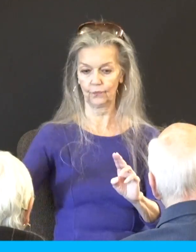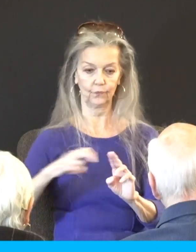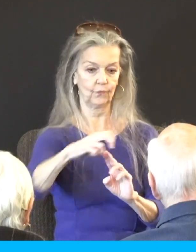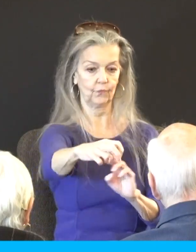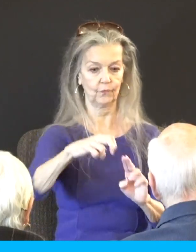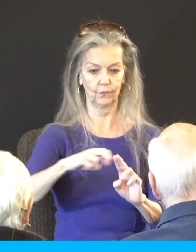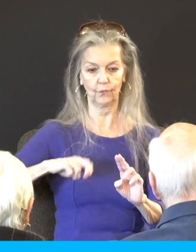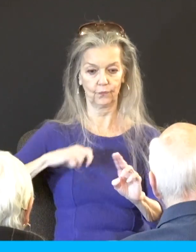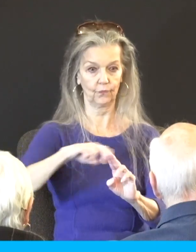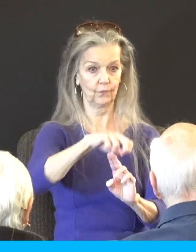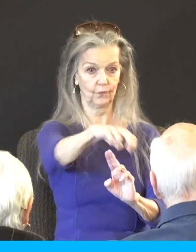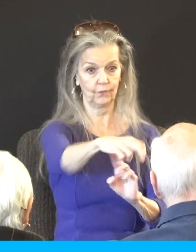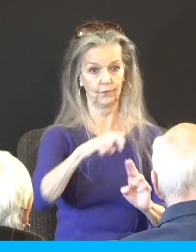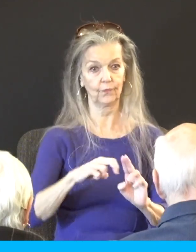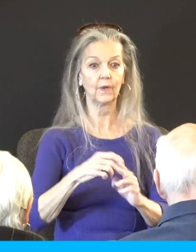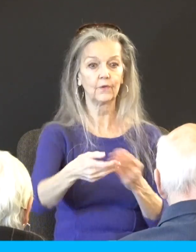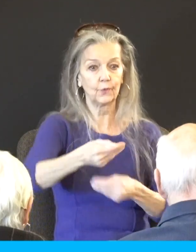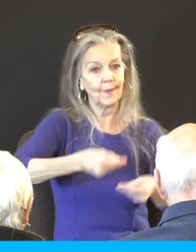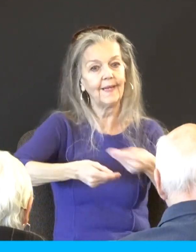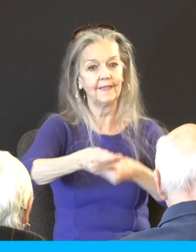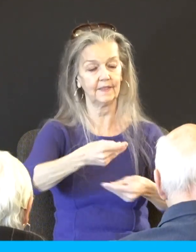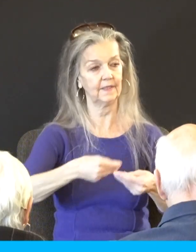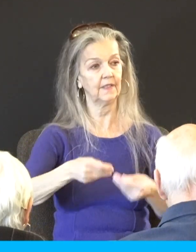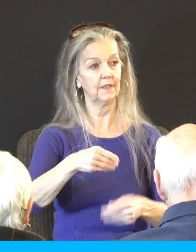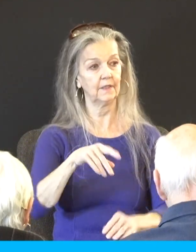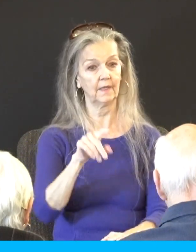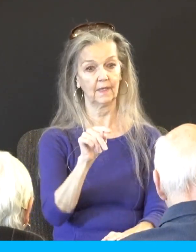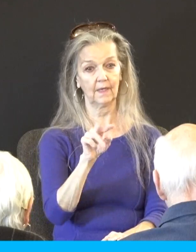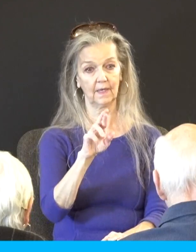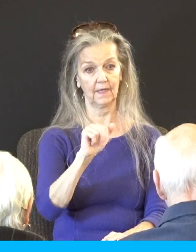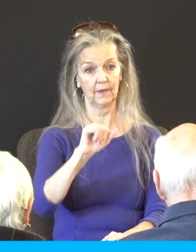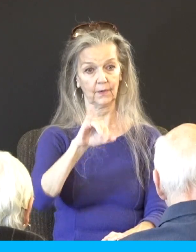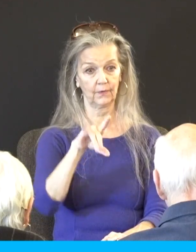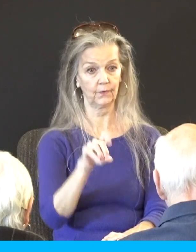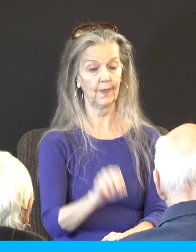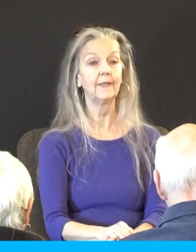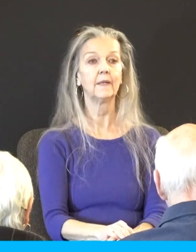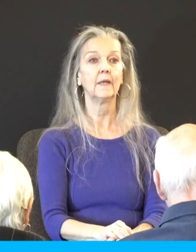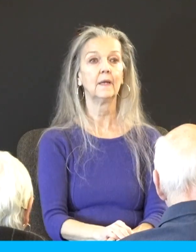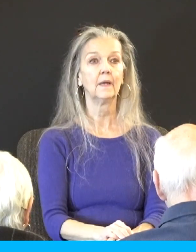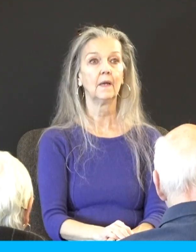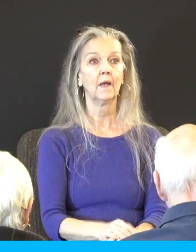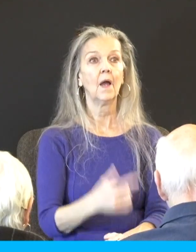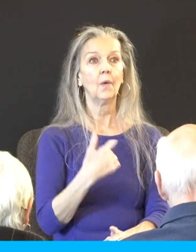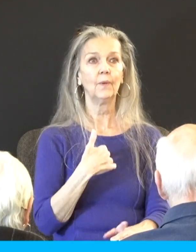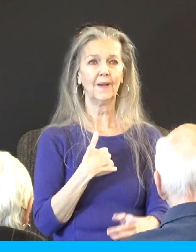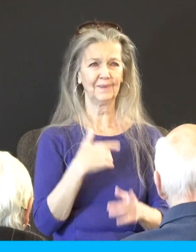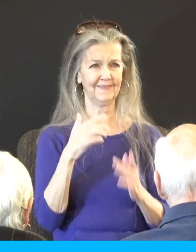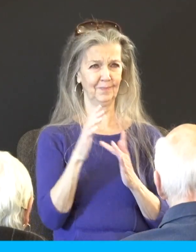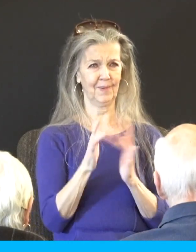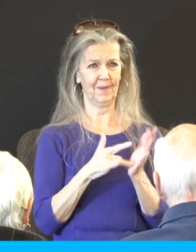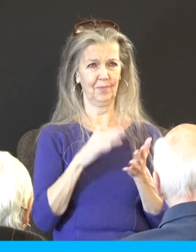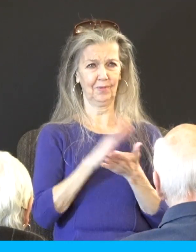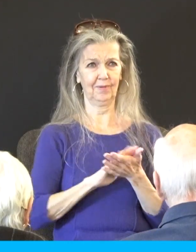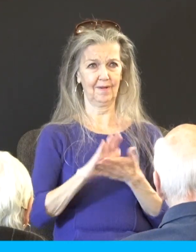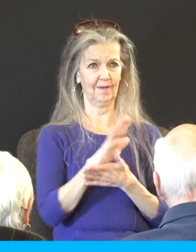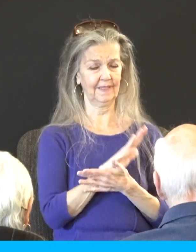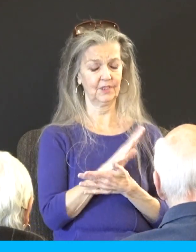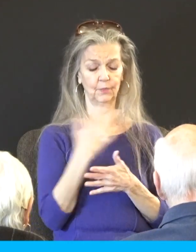But I had said pretty candidly, when I was going to the Bible college and I went through Corinthians, I'm like, man, these are so long, all these chapters. I